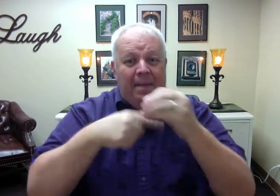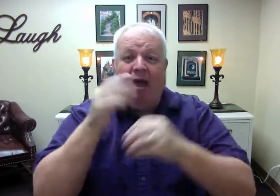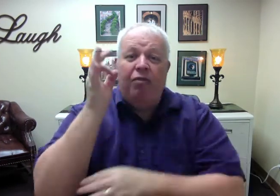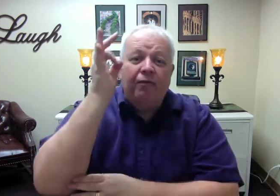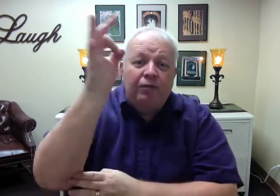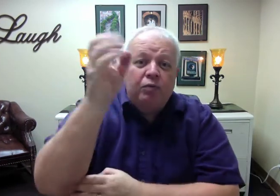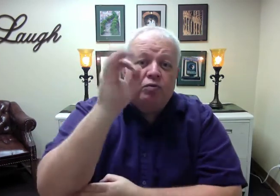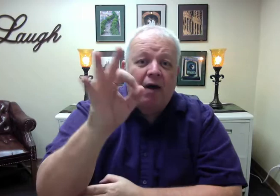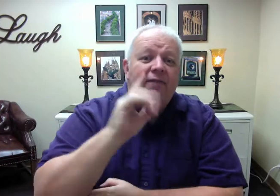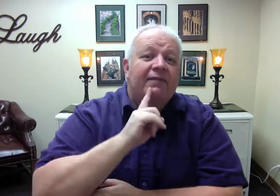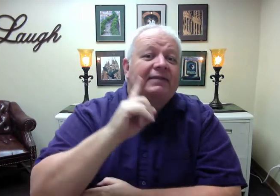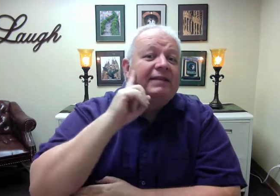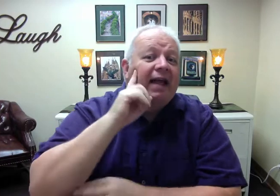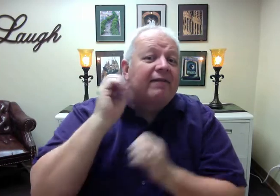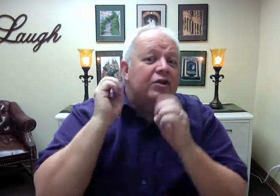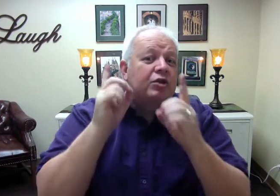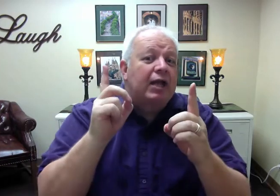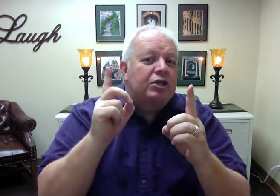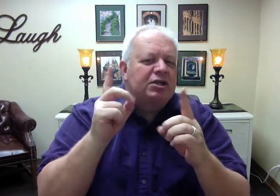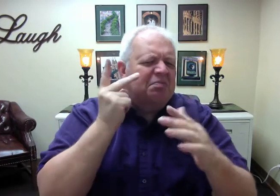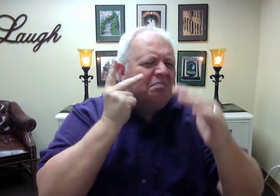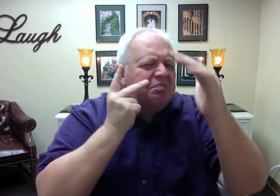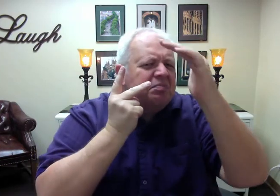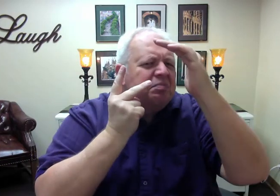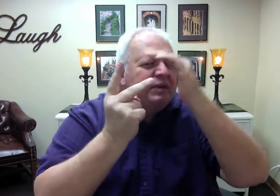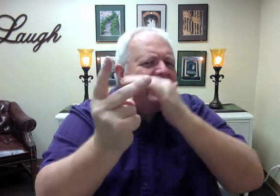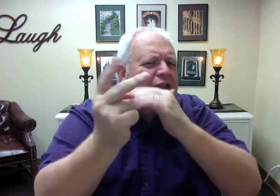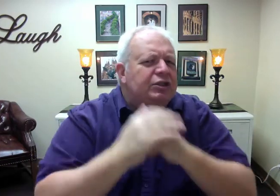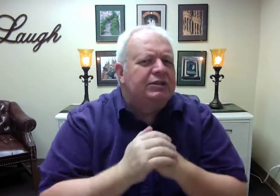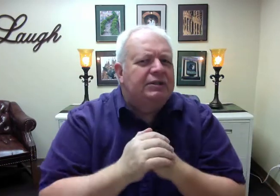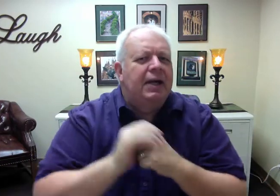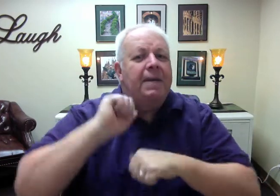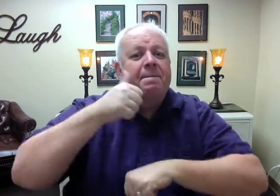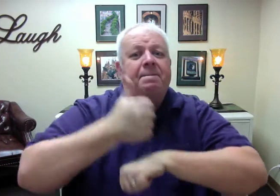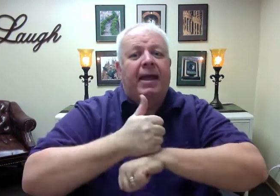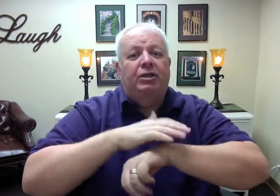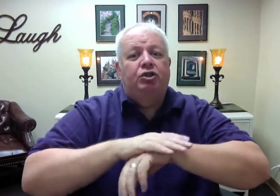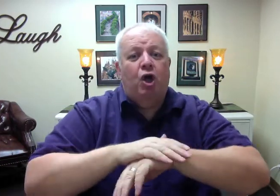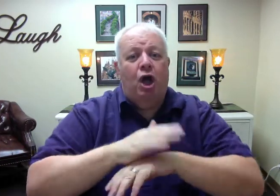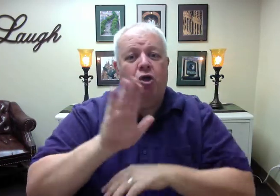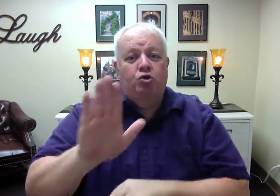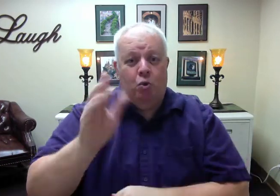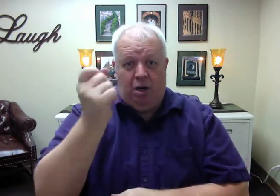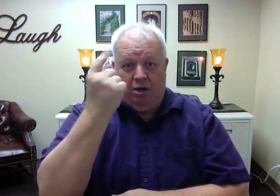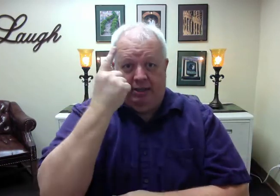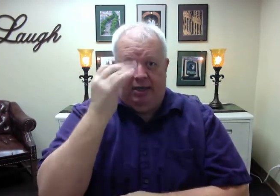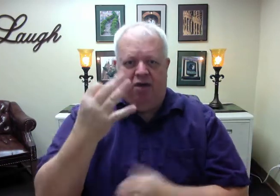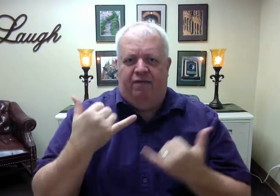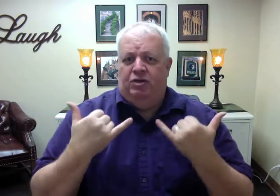based on your understanding of the mainstreaming trend happening today?